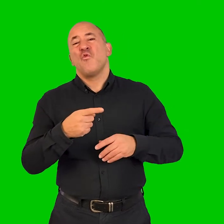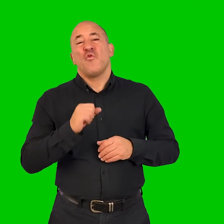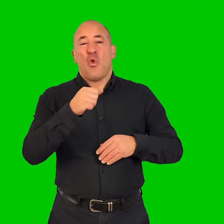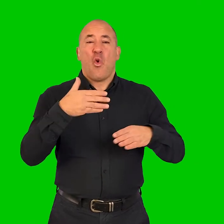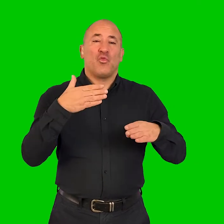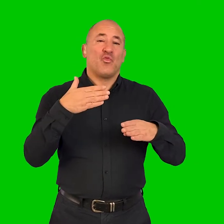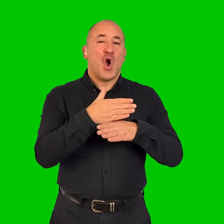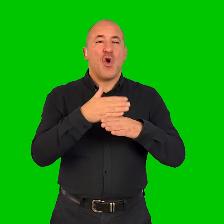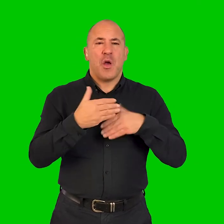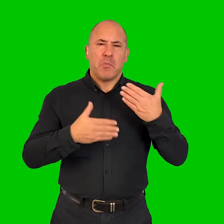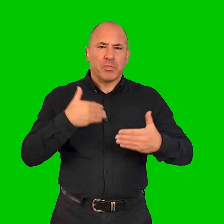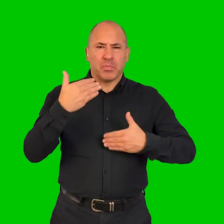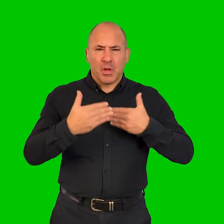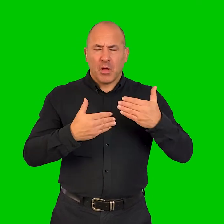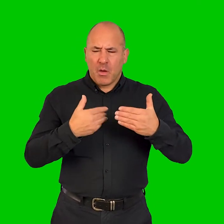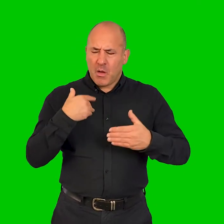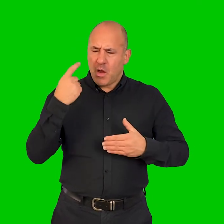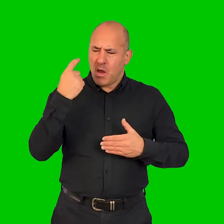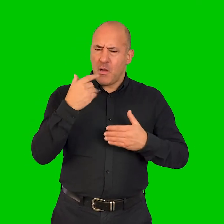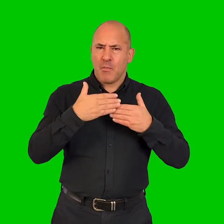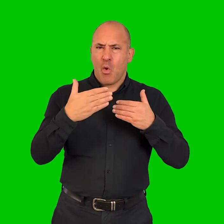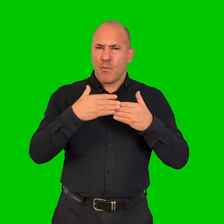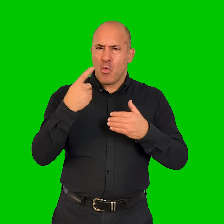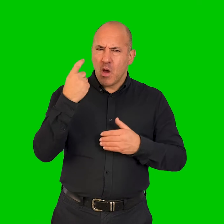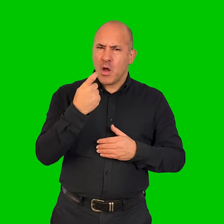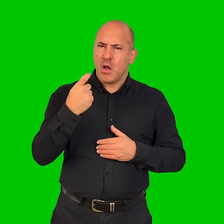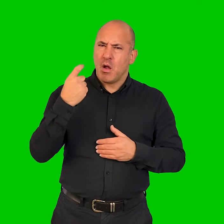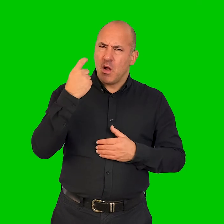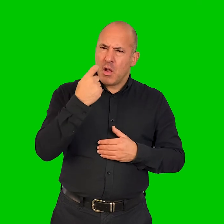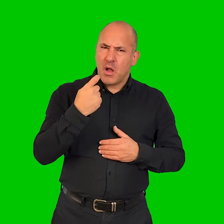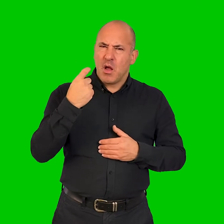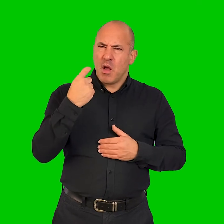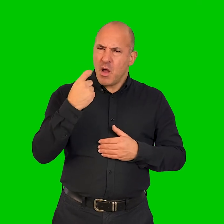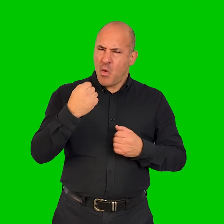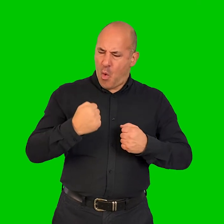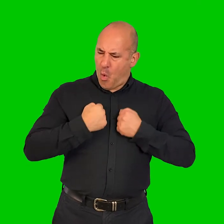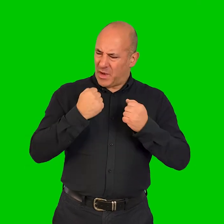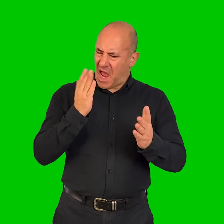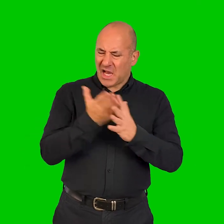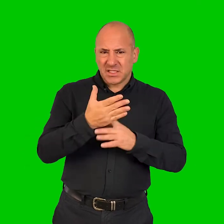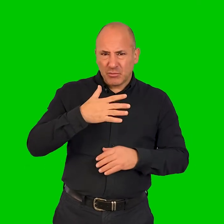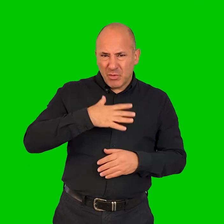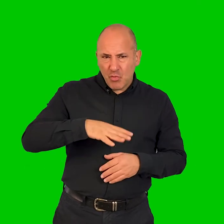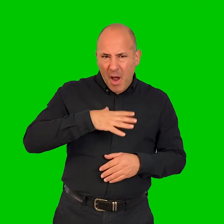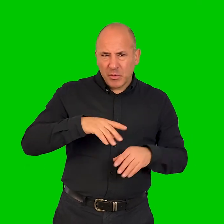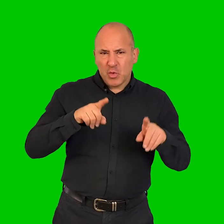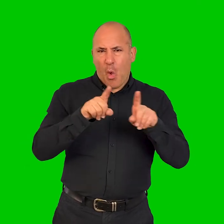and is it something that, as your work has gone on, you know, that you've thought about and considered more and more, both in terms of your own access